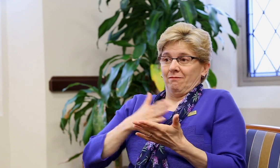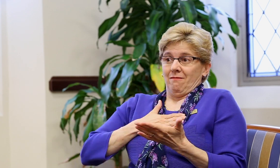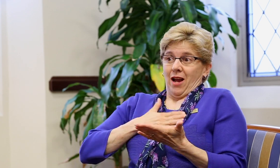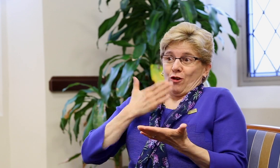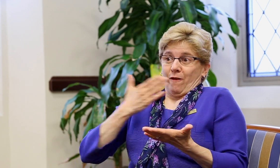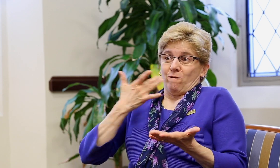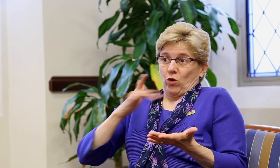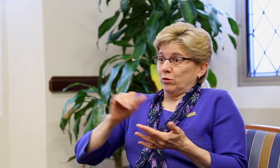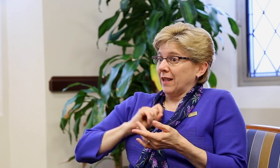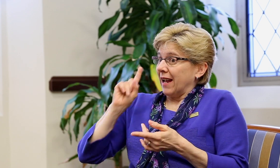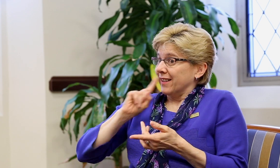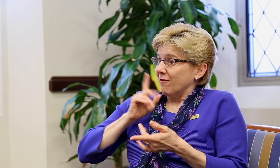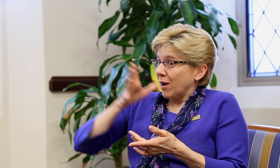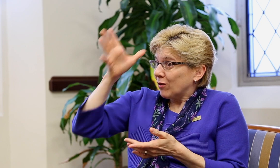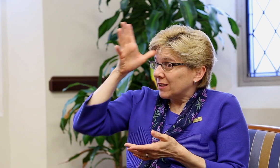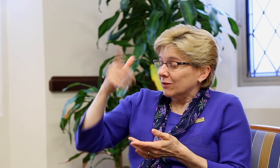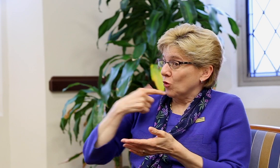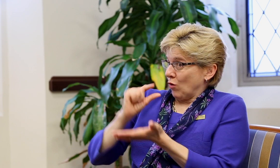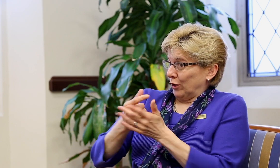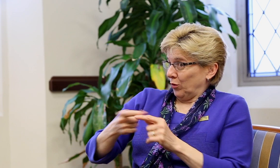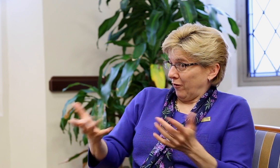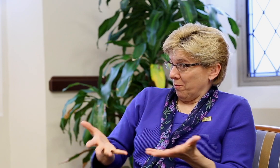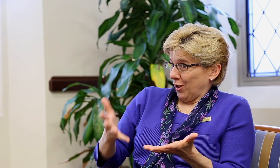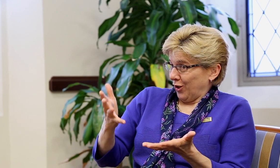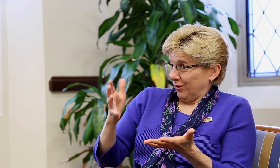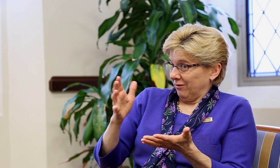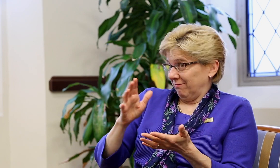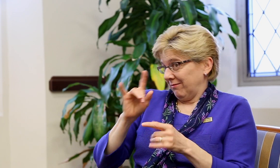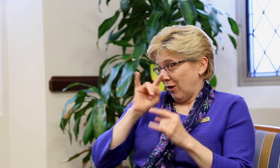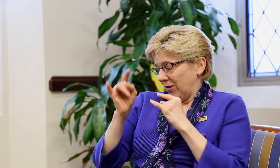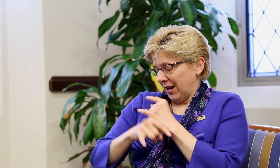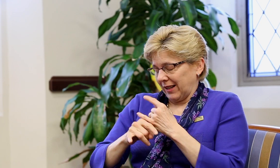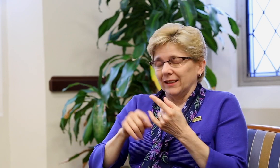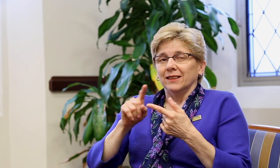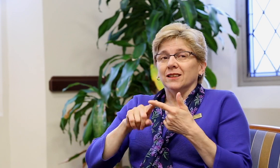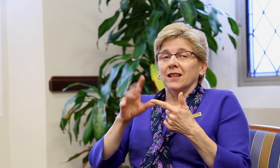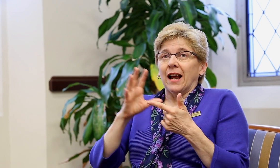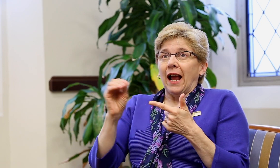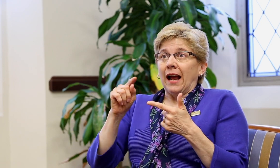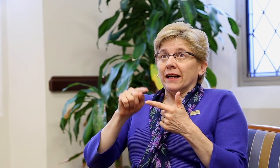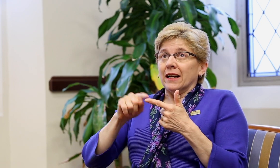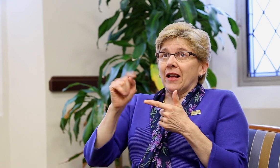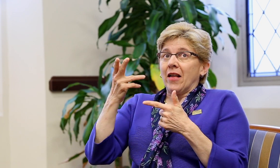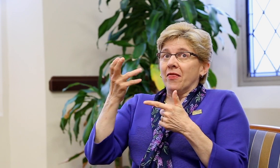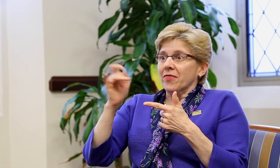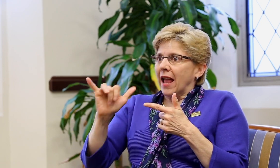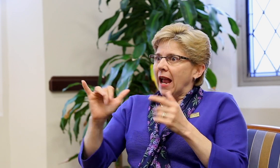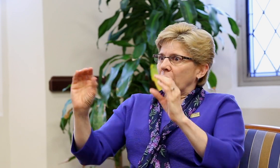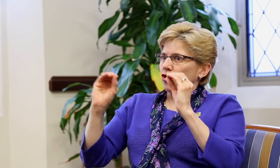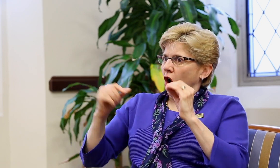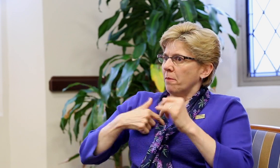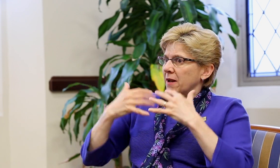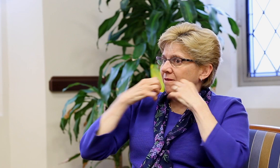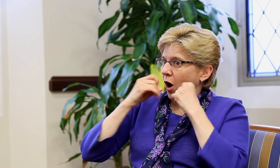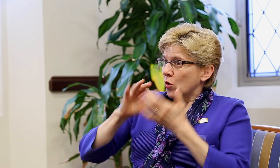It's my good fortune to have had deaf parents who have graduated from Gallaudet, ironically enough. And they taught me the value of learning.